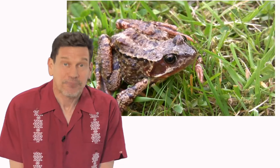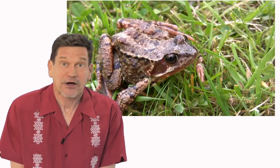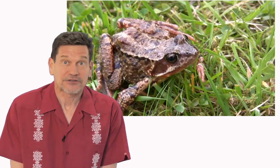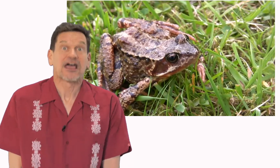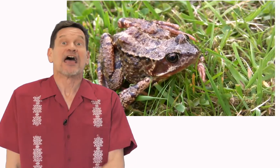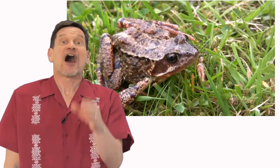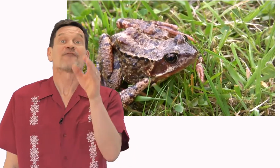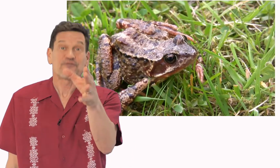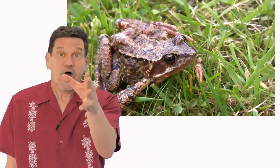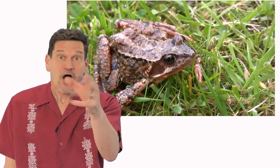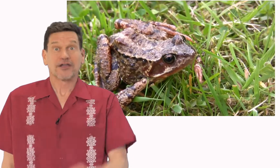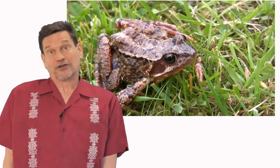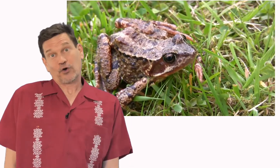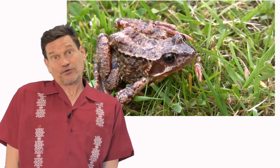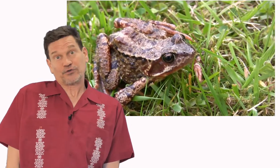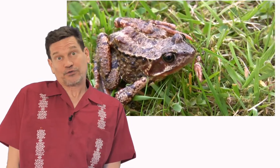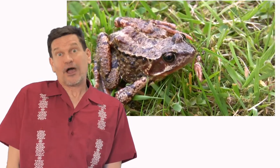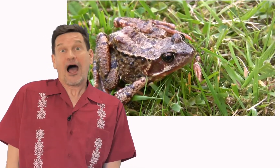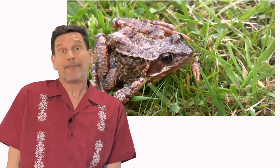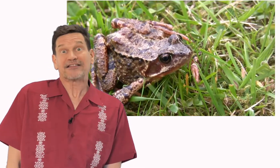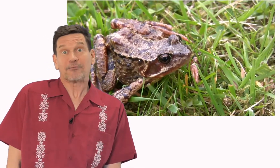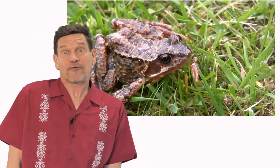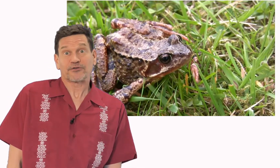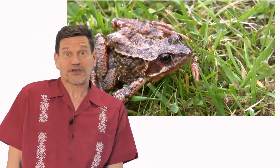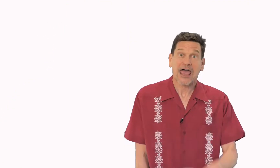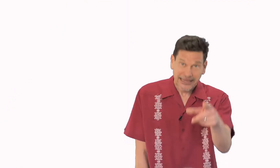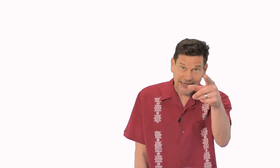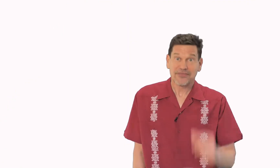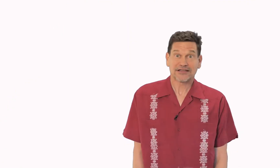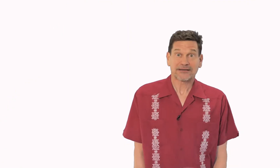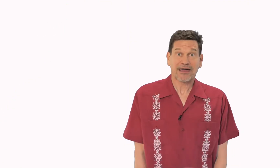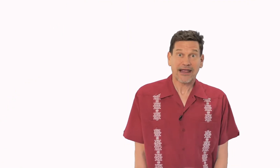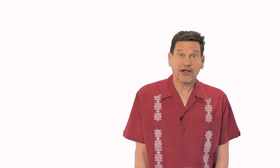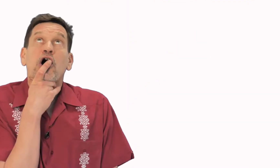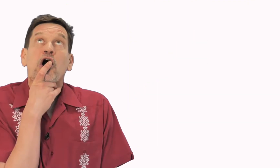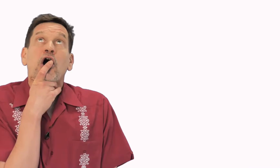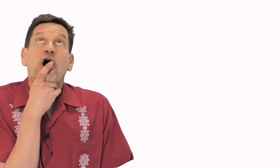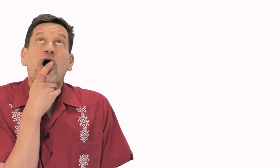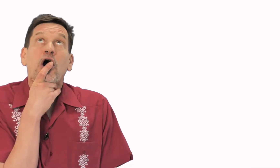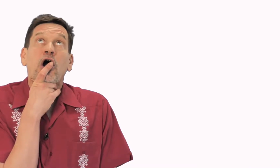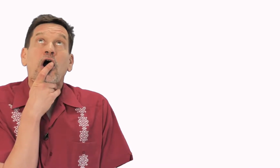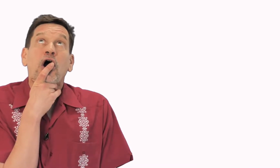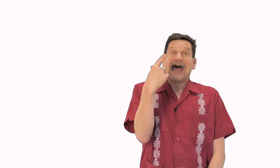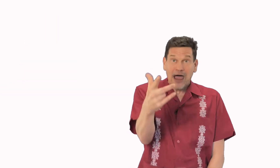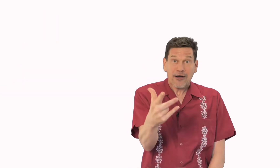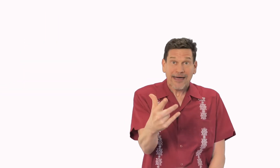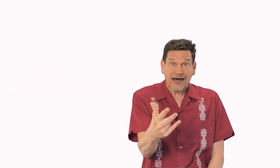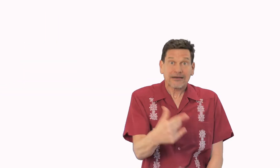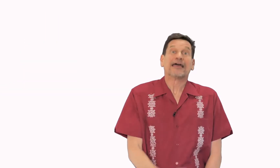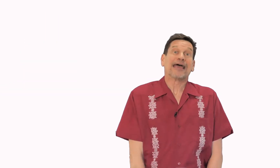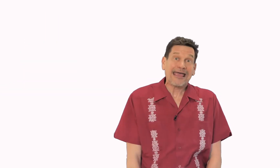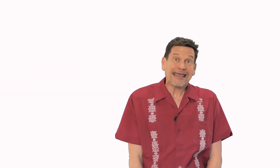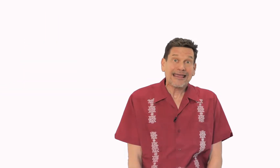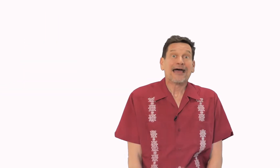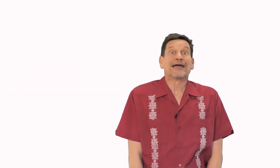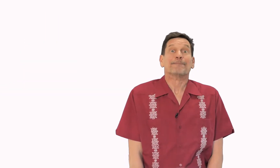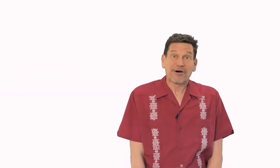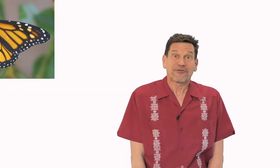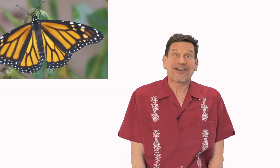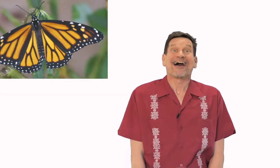bugs. A frog goes through a metamorphosis. Can you think of somebody else? How about a butterfly?